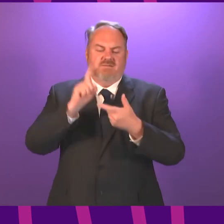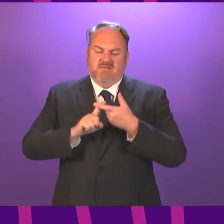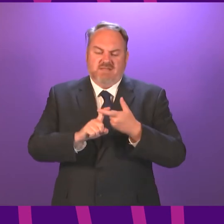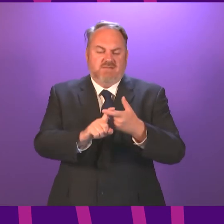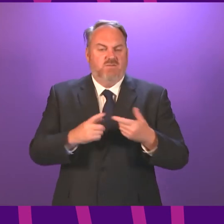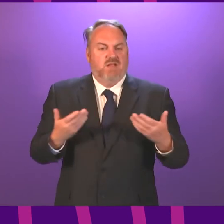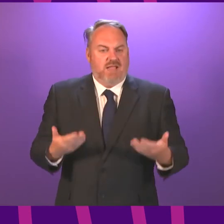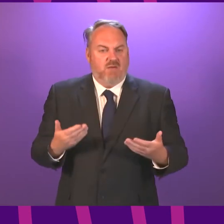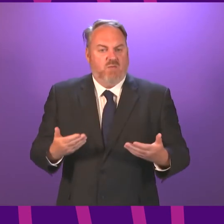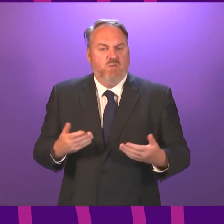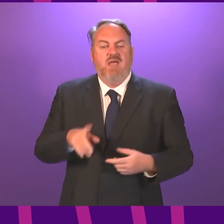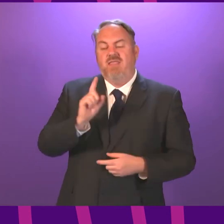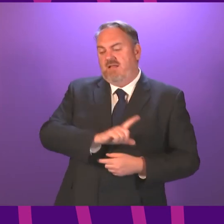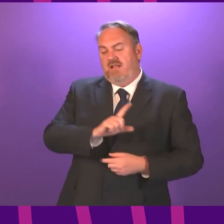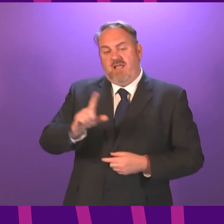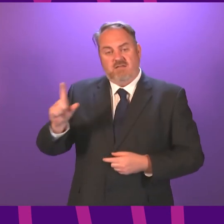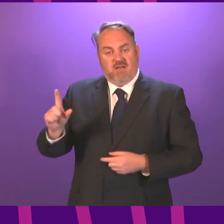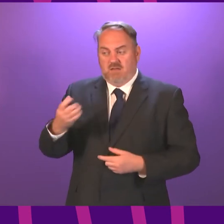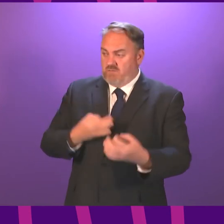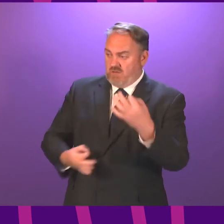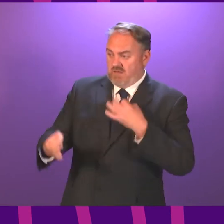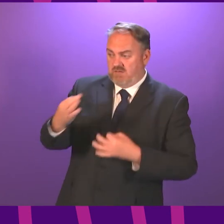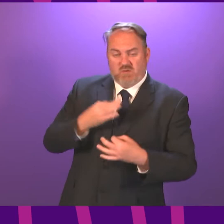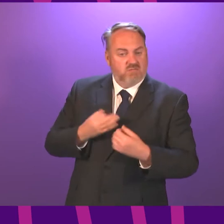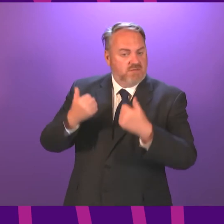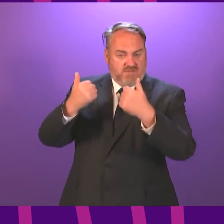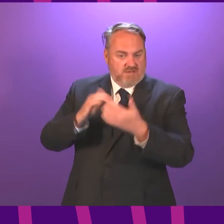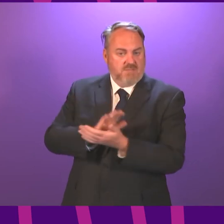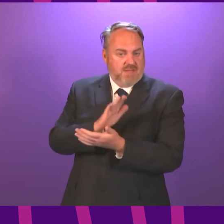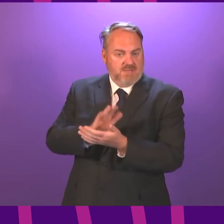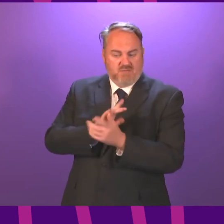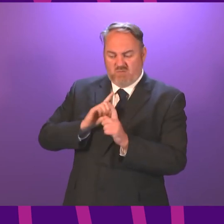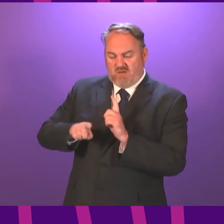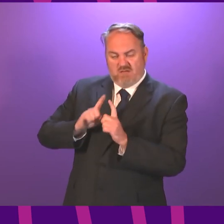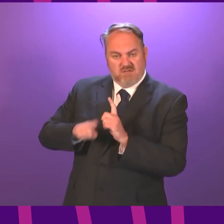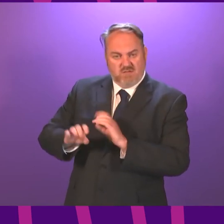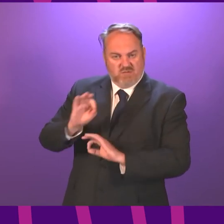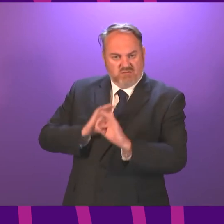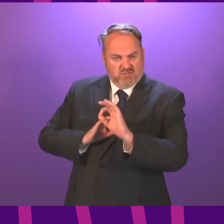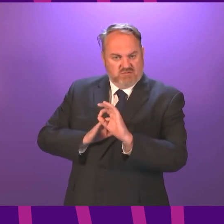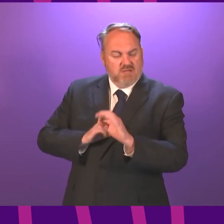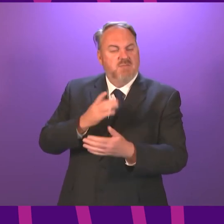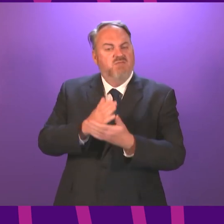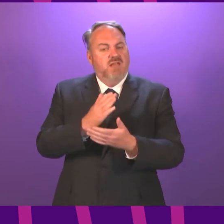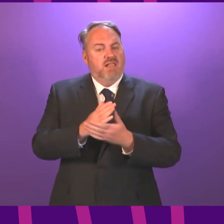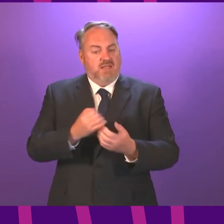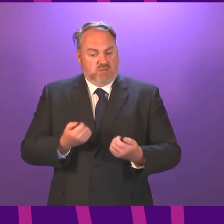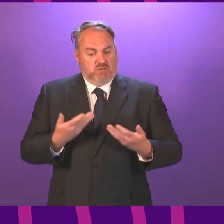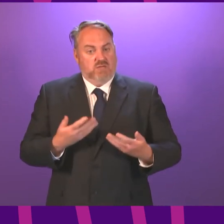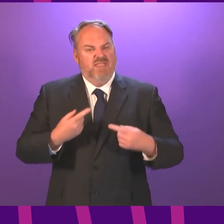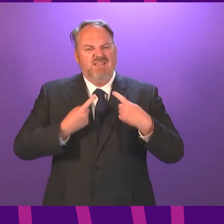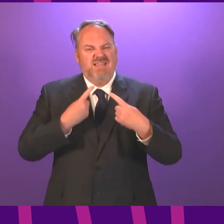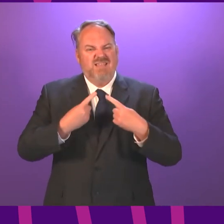course, I will address any question that members have. Firstly, though, let me report on today's statistics.